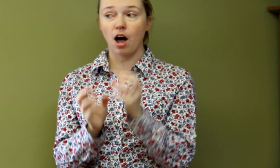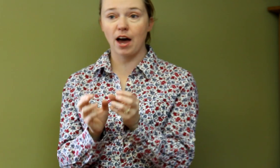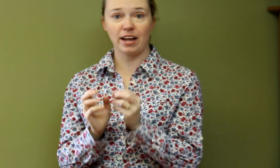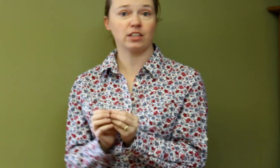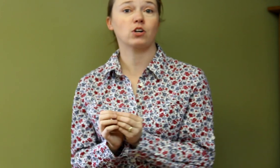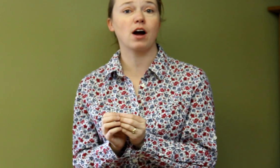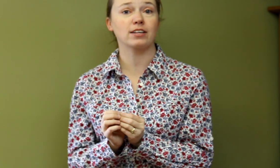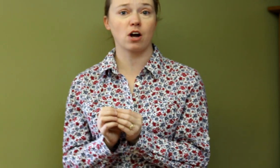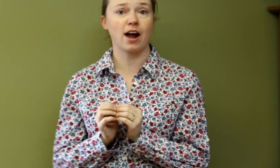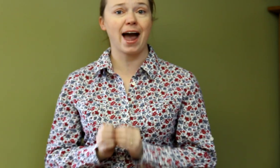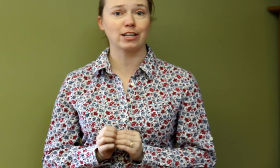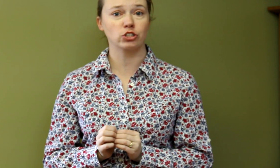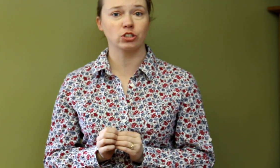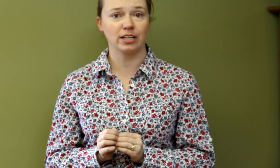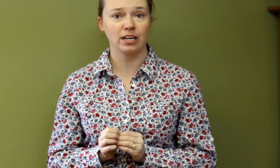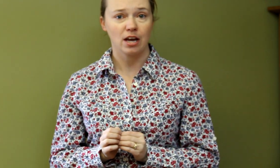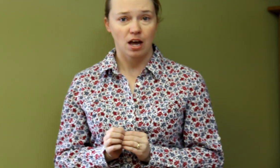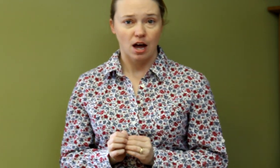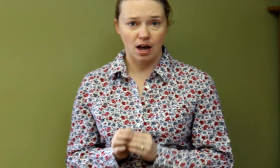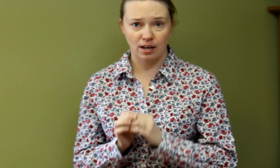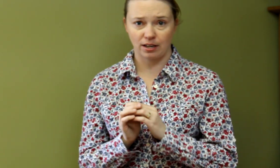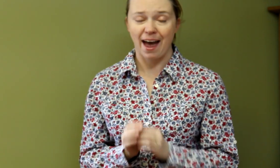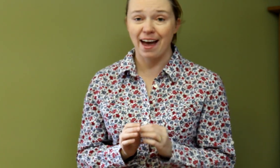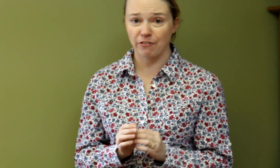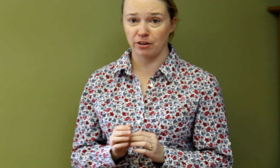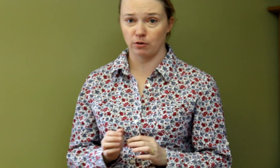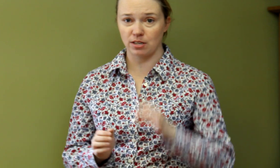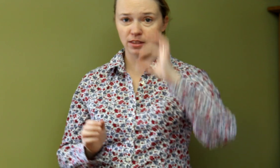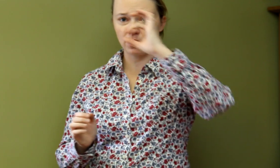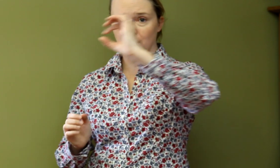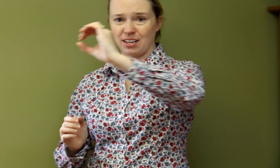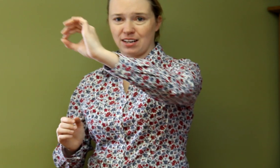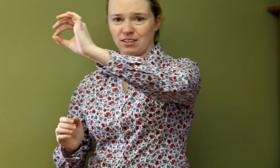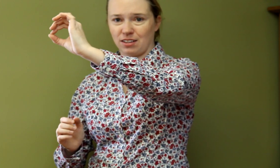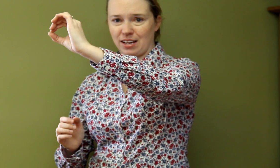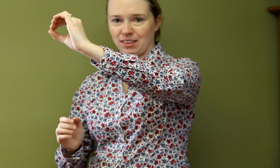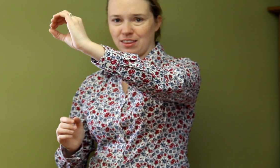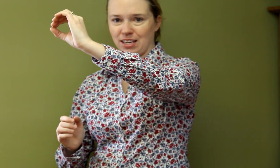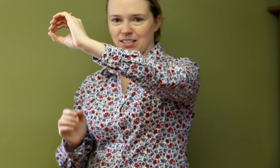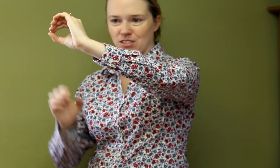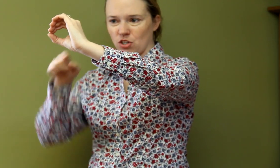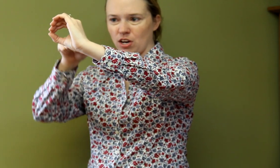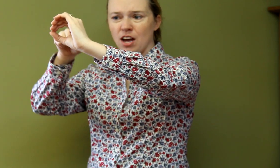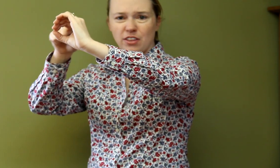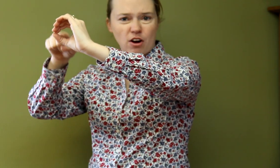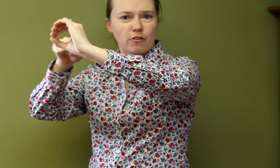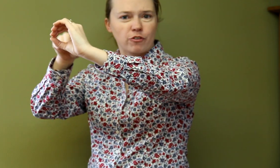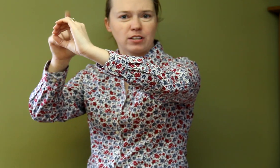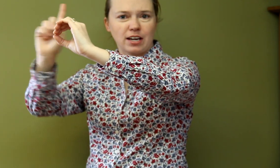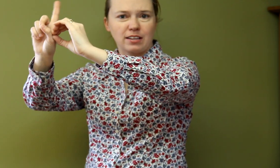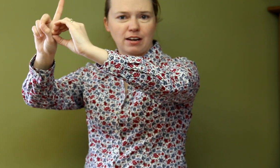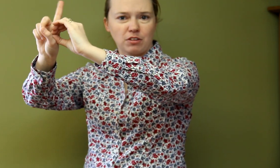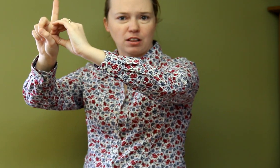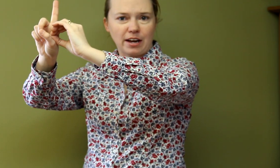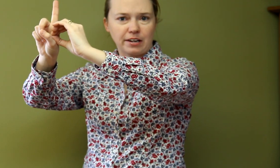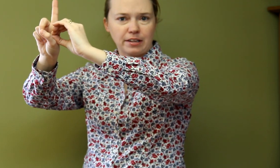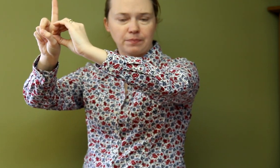hot and the cross are actually half notes, and they kind of look like this. They aren't filled in. They have a little line on them.